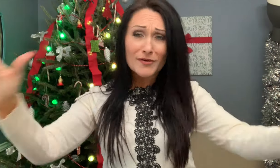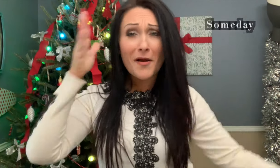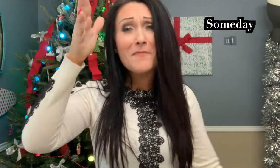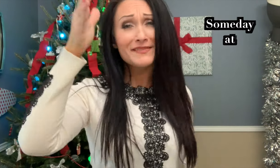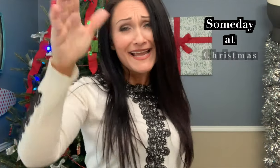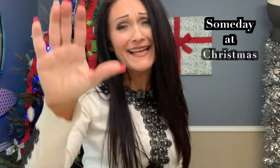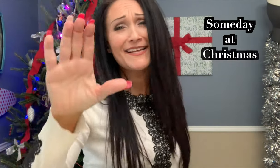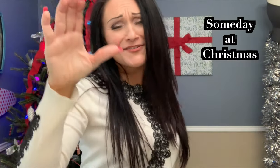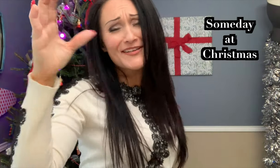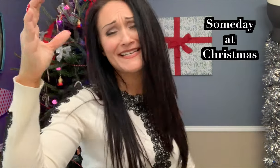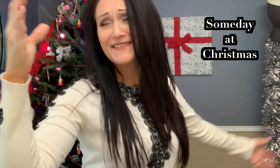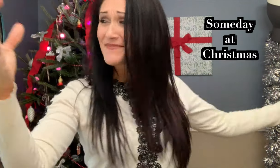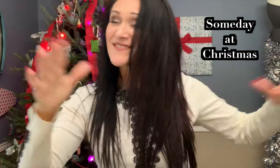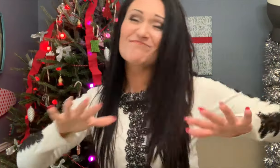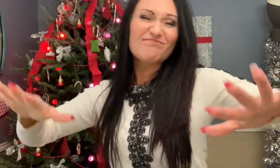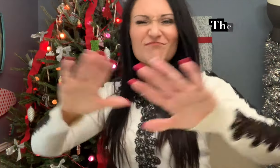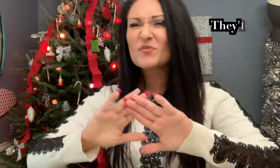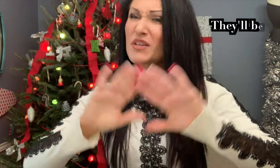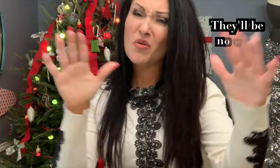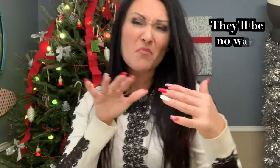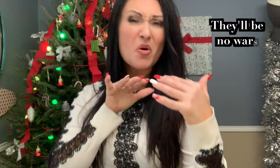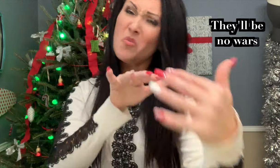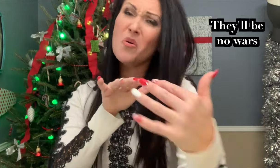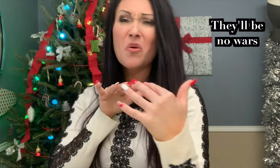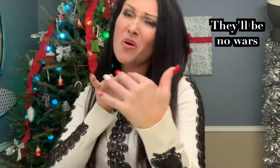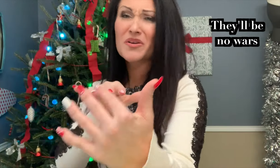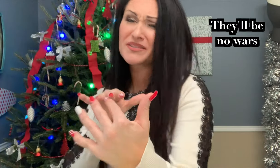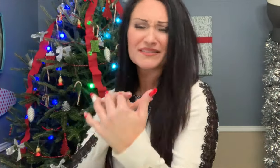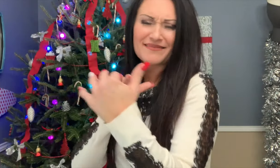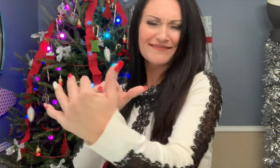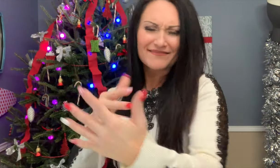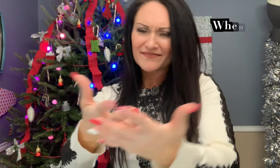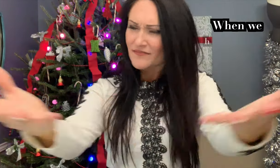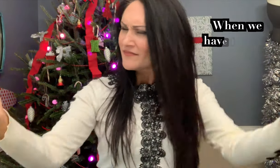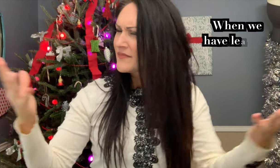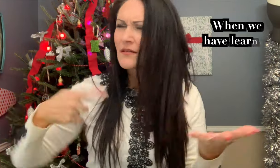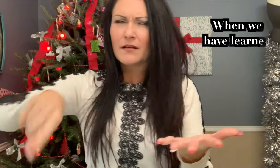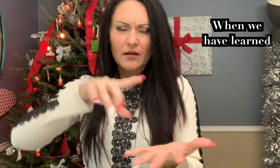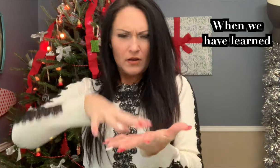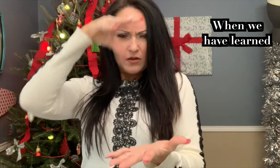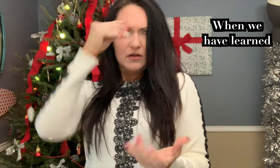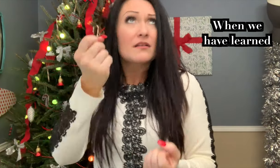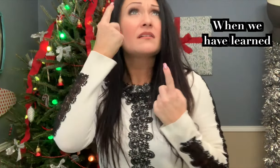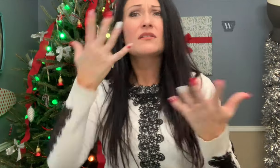Someday at Christmas, there'll be no walls. When we have learned what